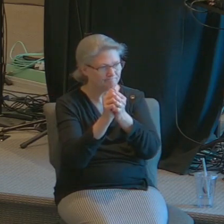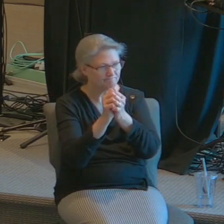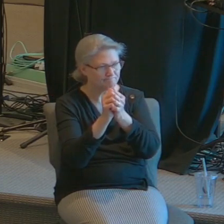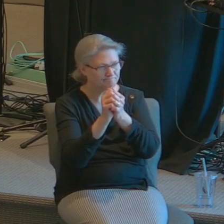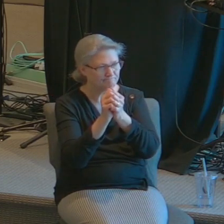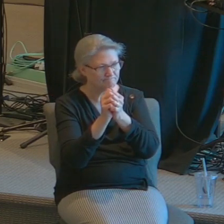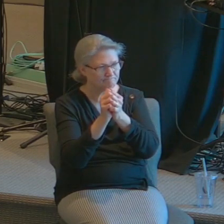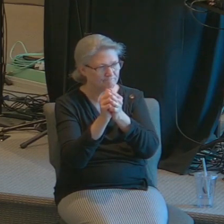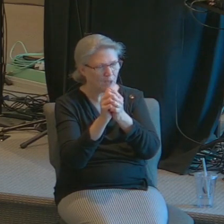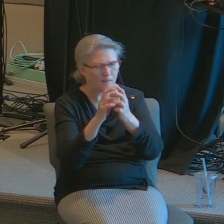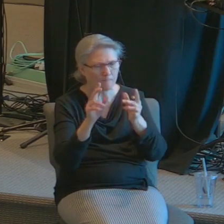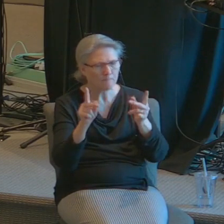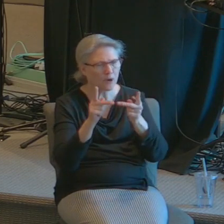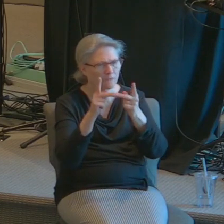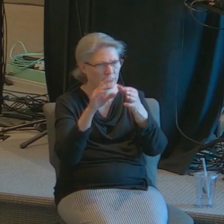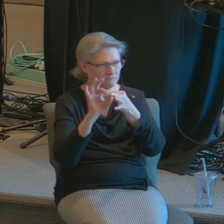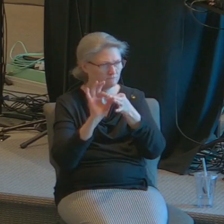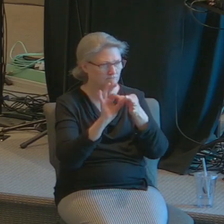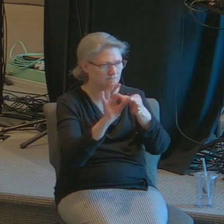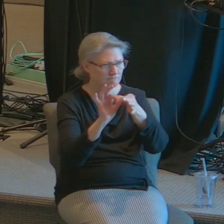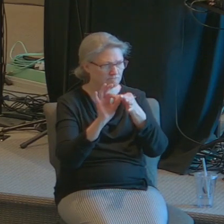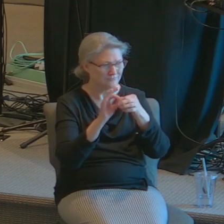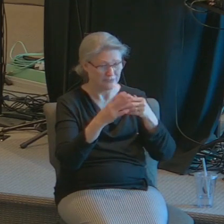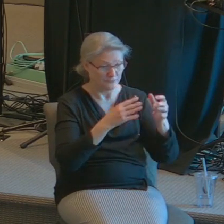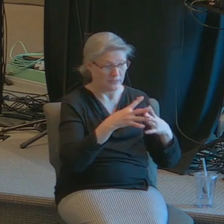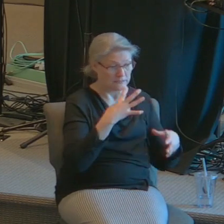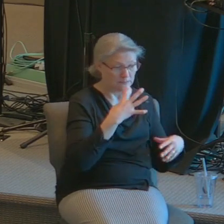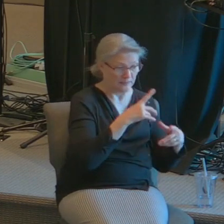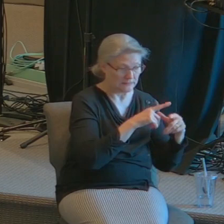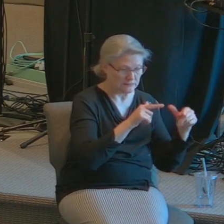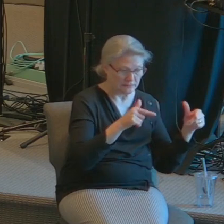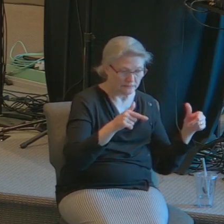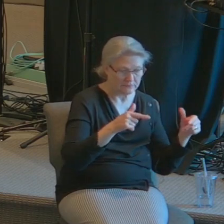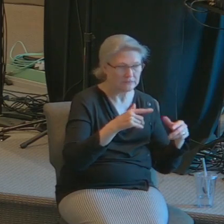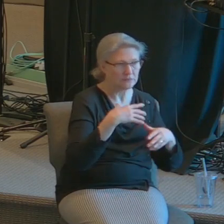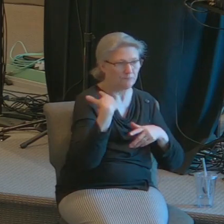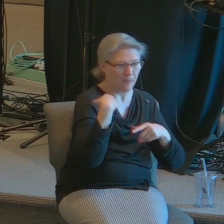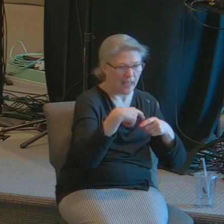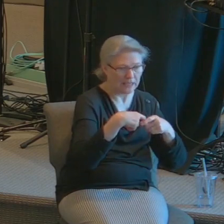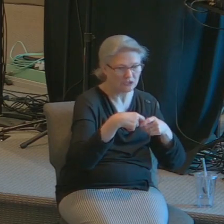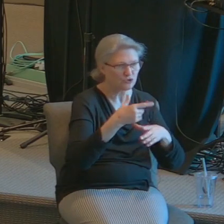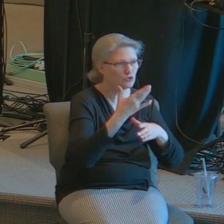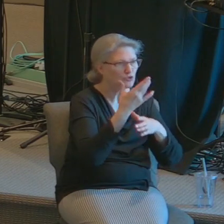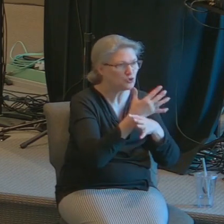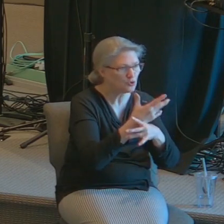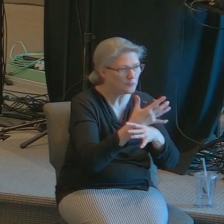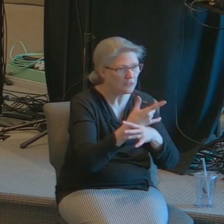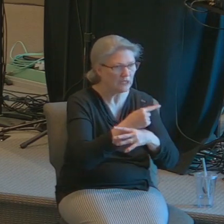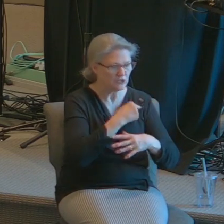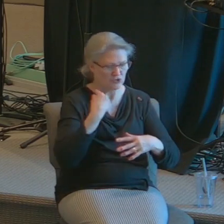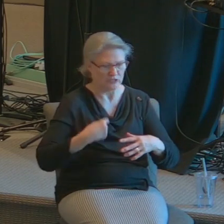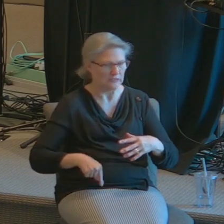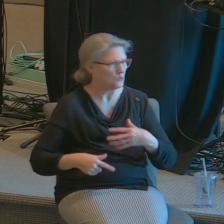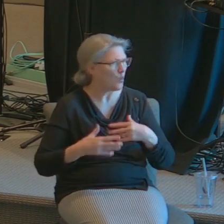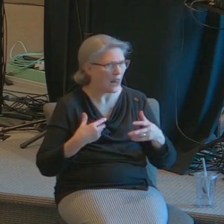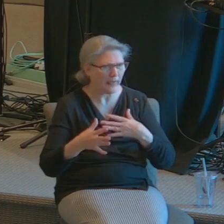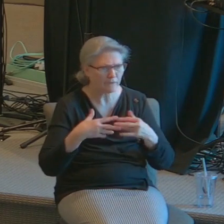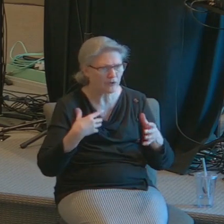doesn't make any difference if you speak Spanish German Chinese whatever